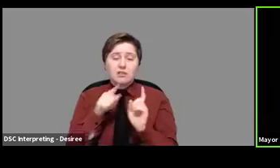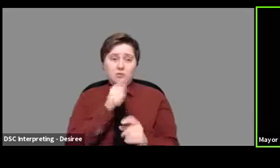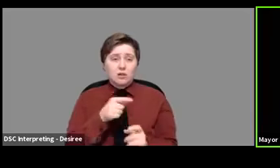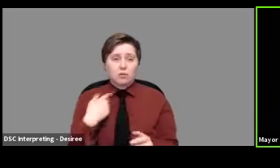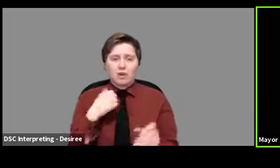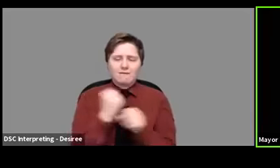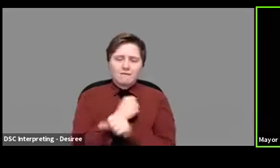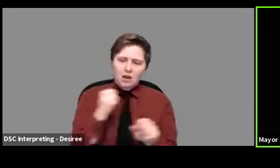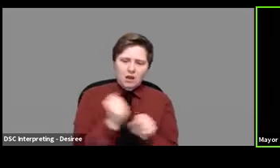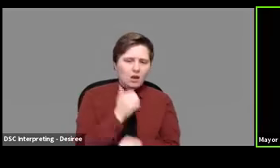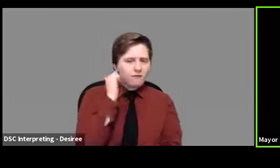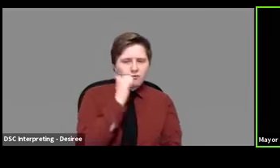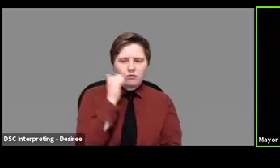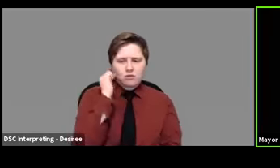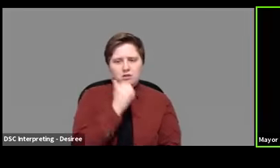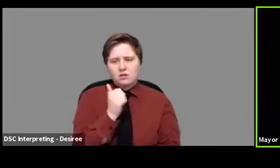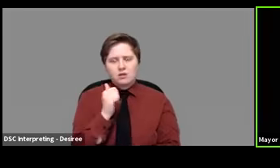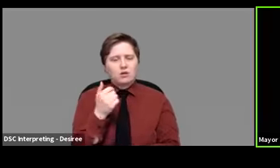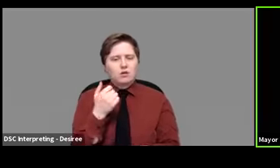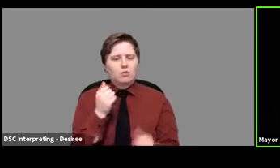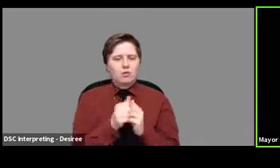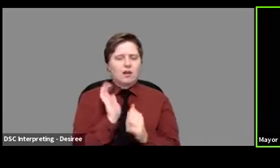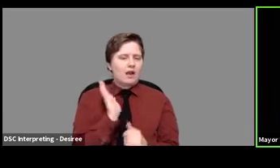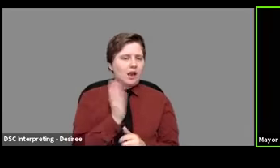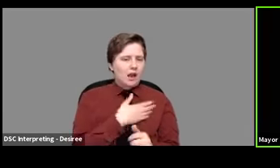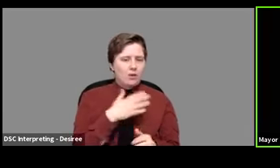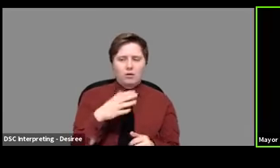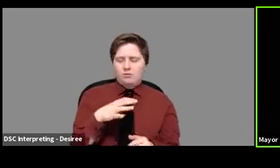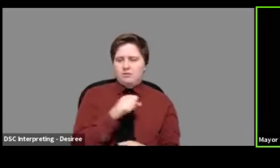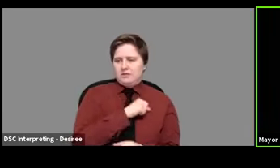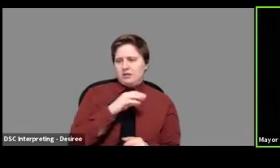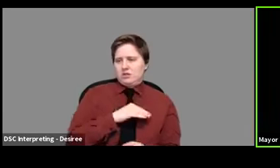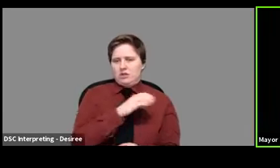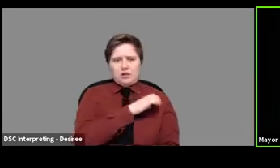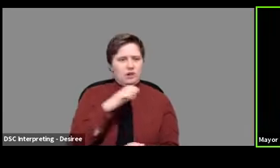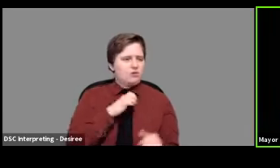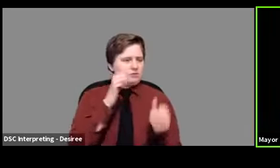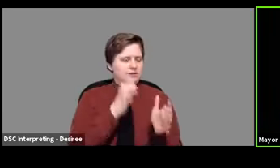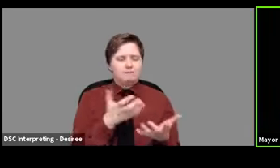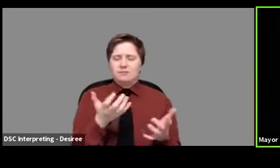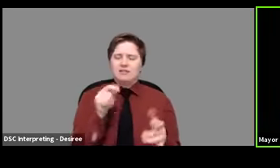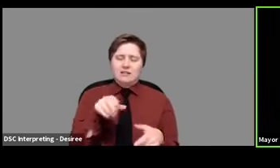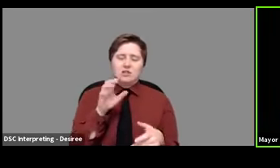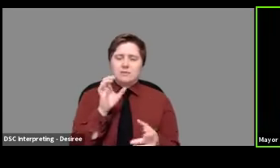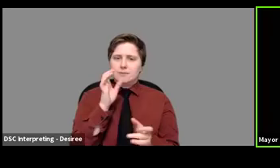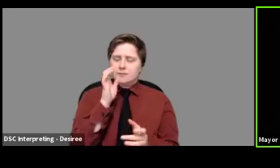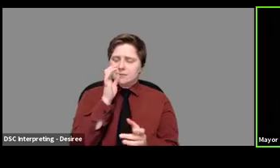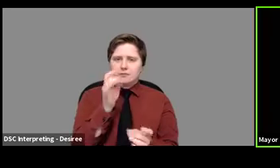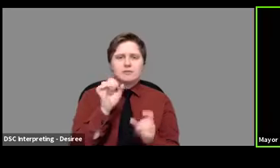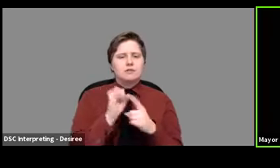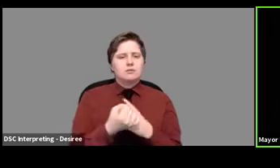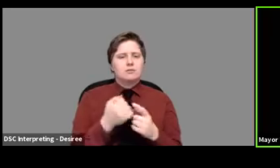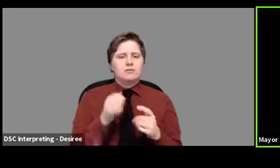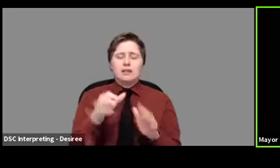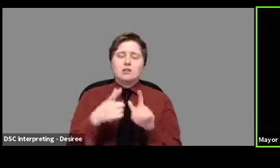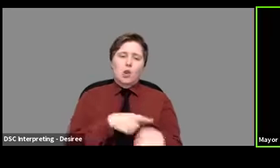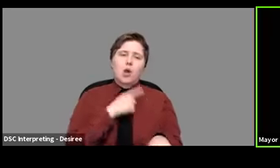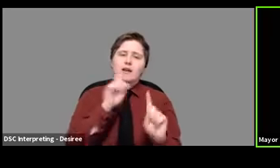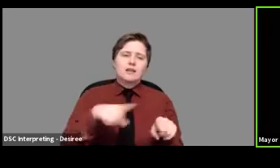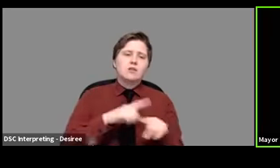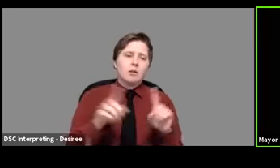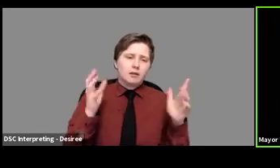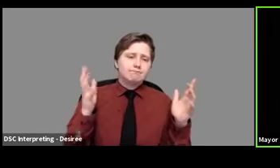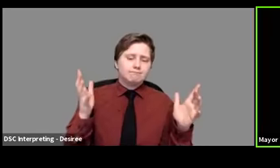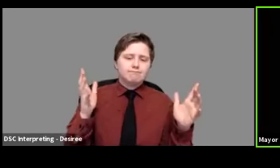fight for that every day with our elected representatives. And it's why this is such a fluid situation. So that's a very long answer, but it,